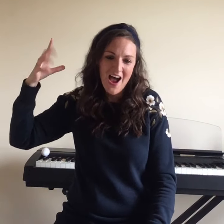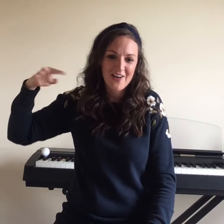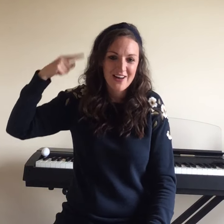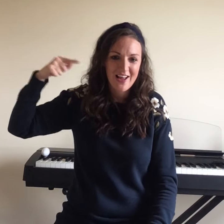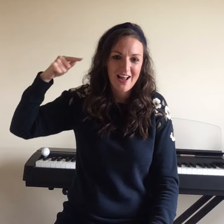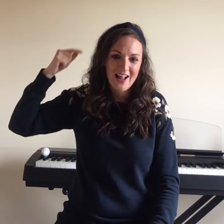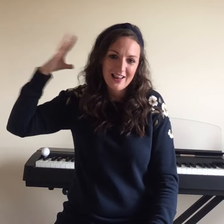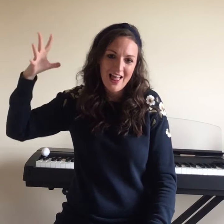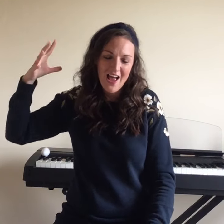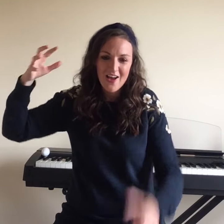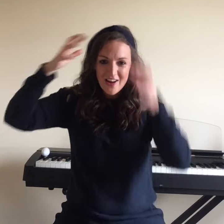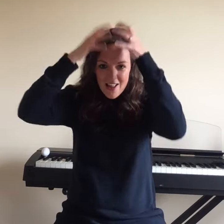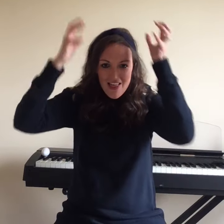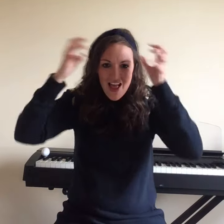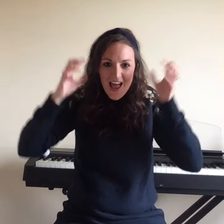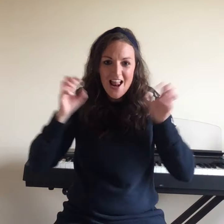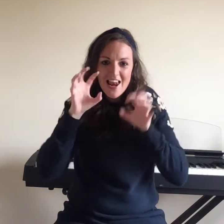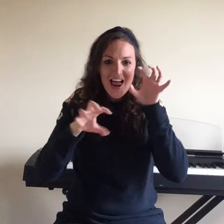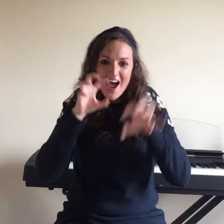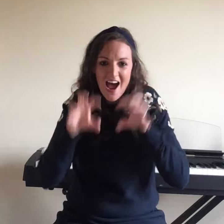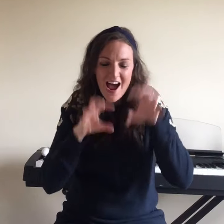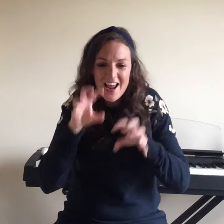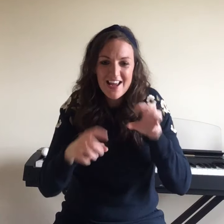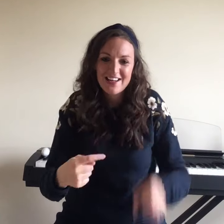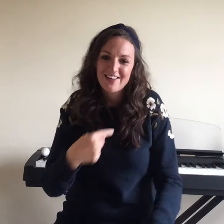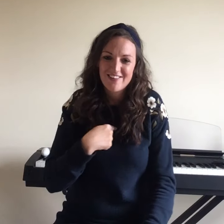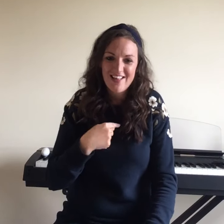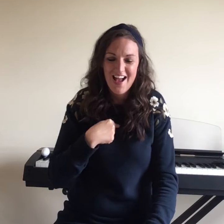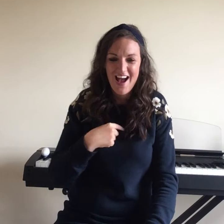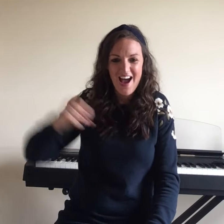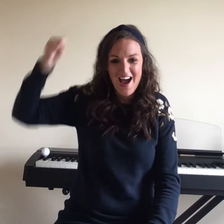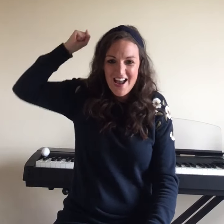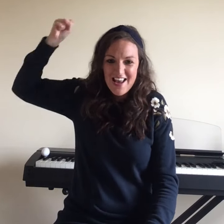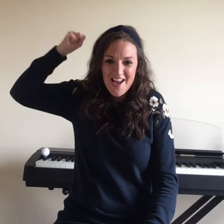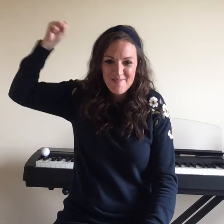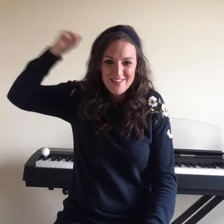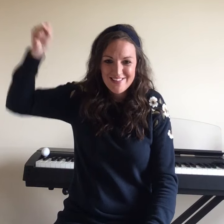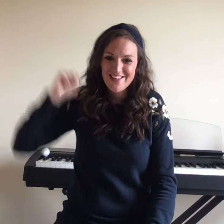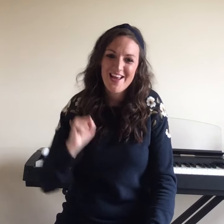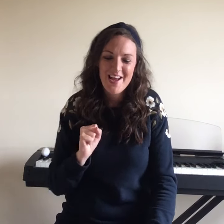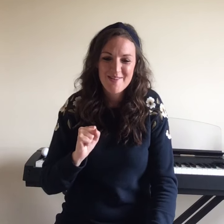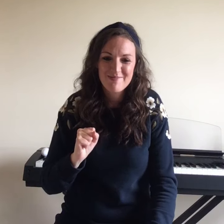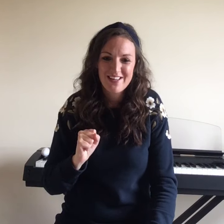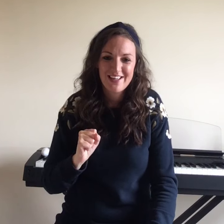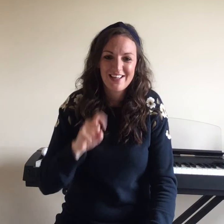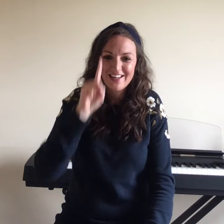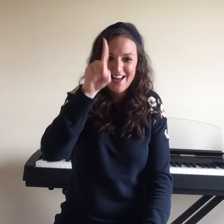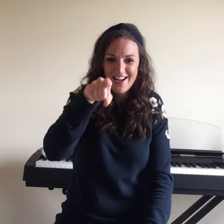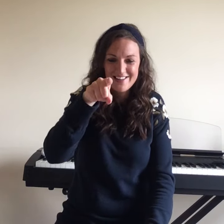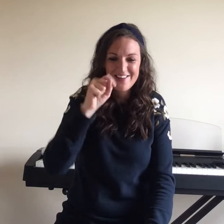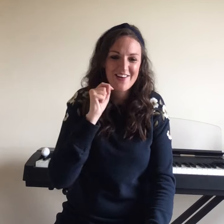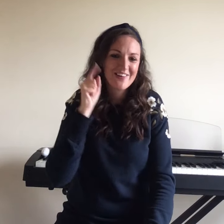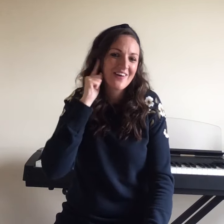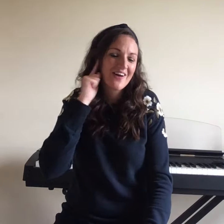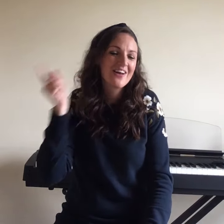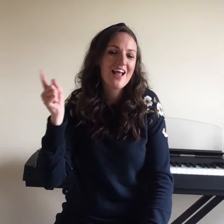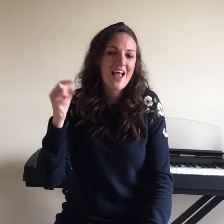who can have been a lion Cause I am a champion And you're gonna